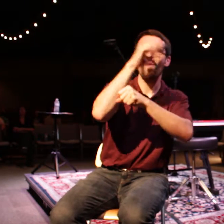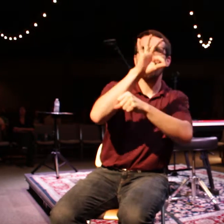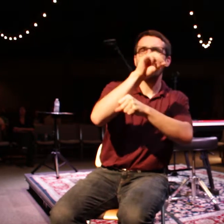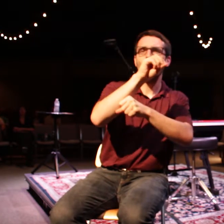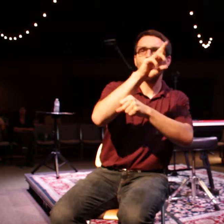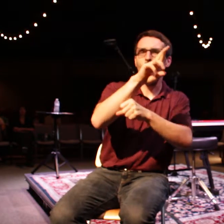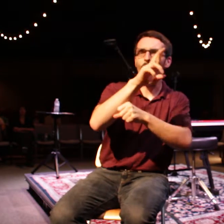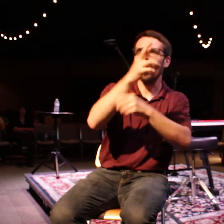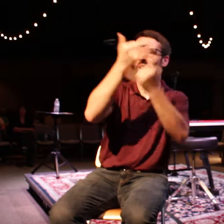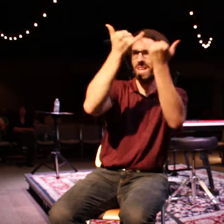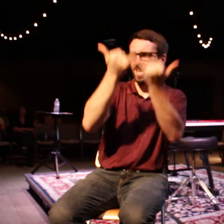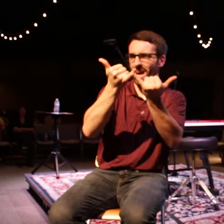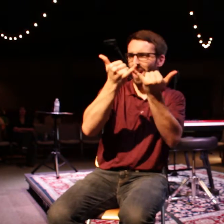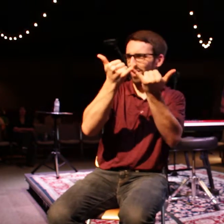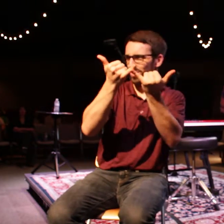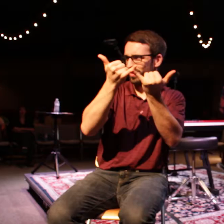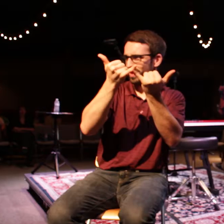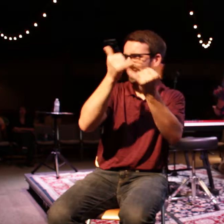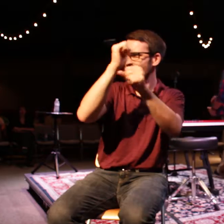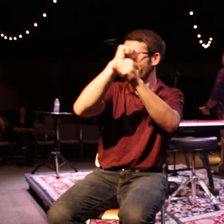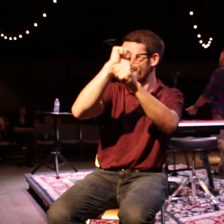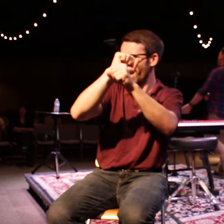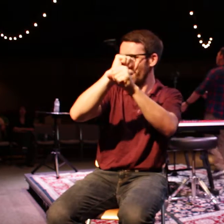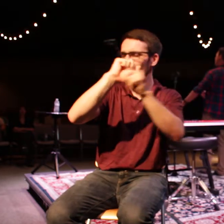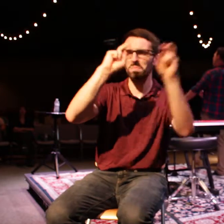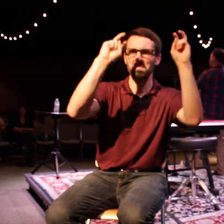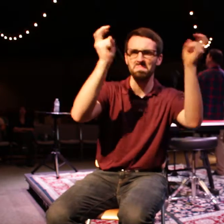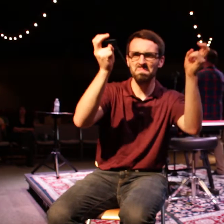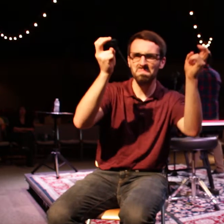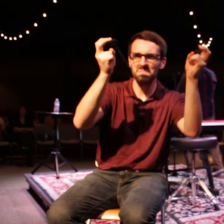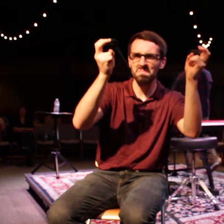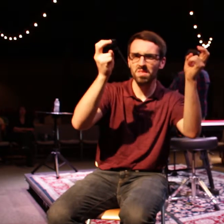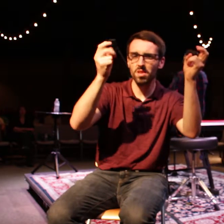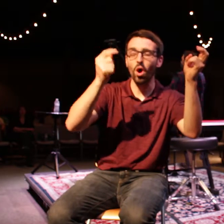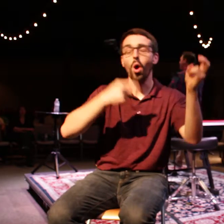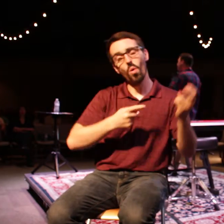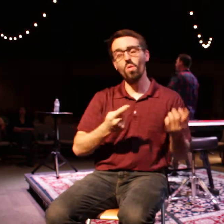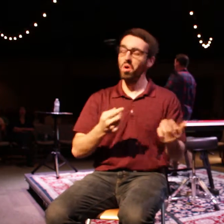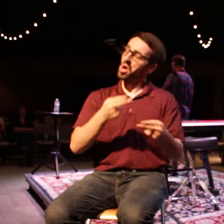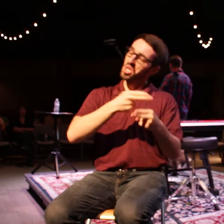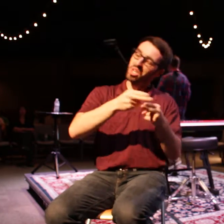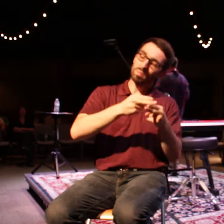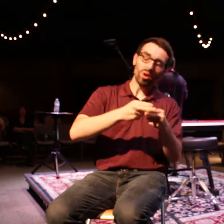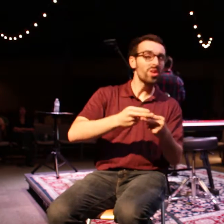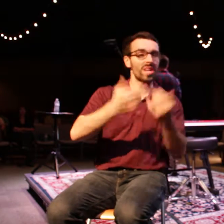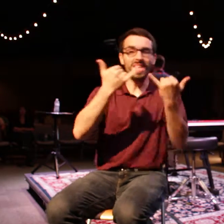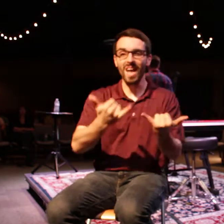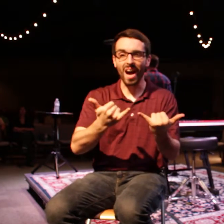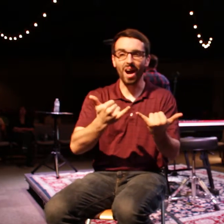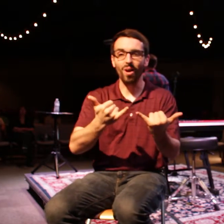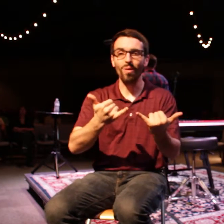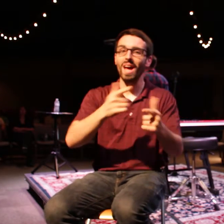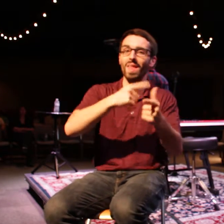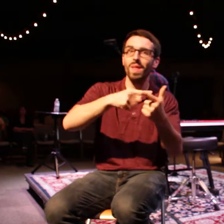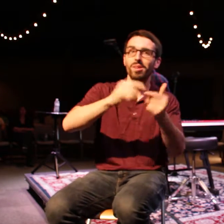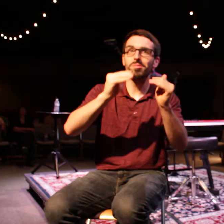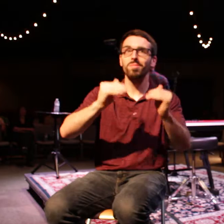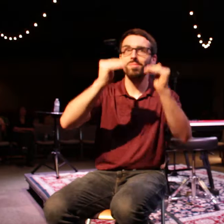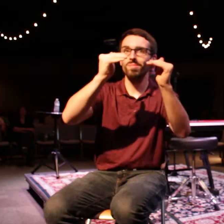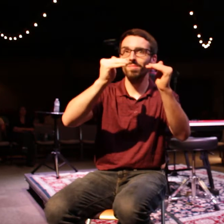now. For now, this will get me by. This will get me where I want to go. And I bet you every one of us in this room also has known someone, at